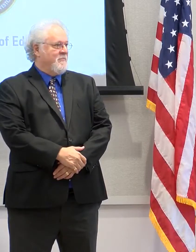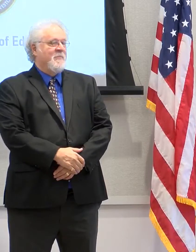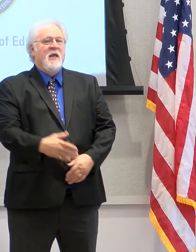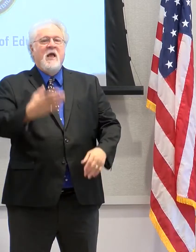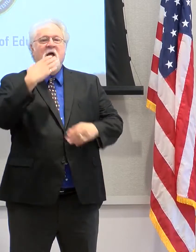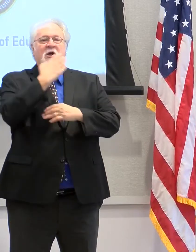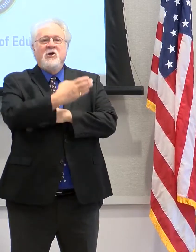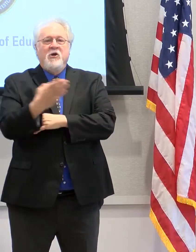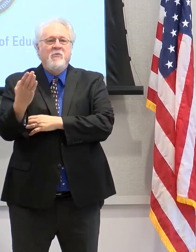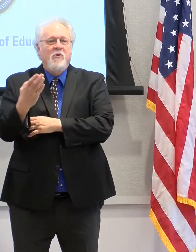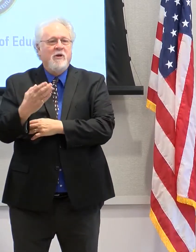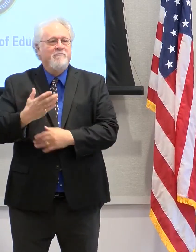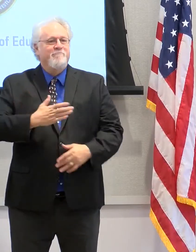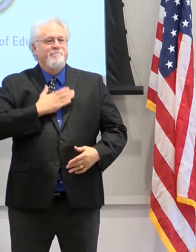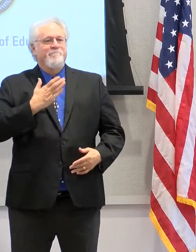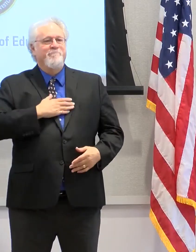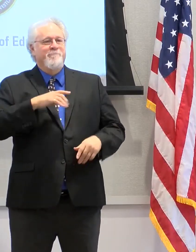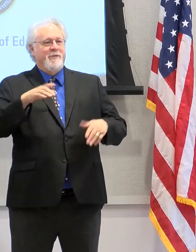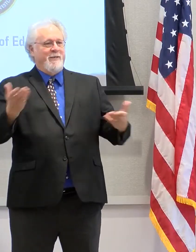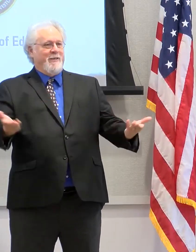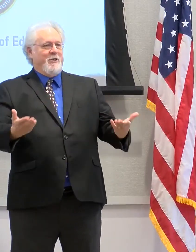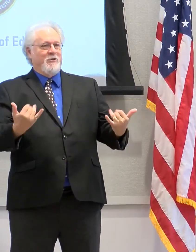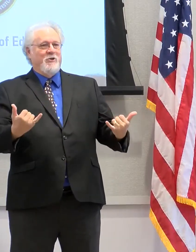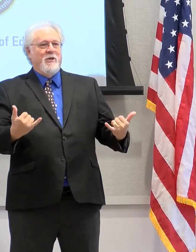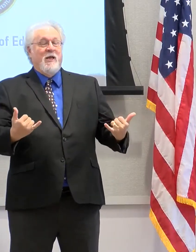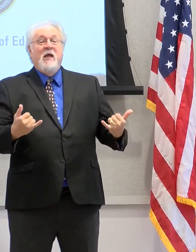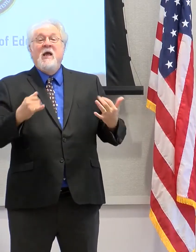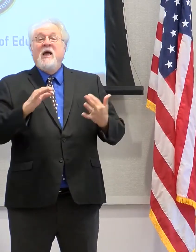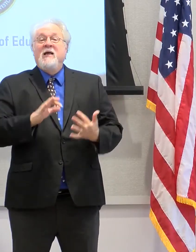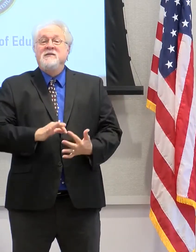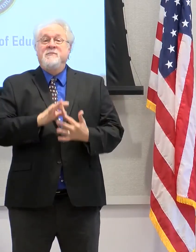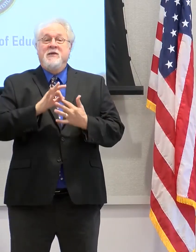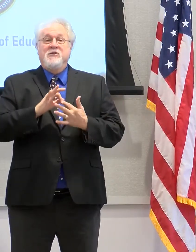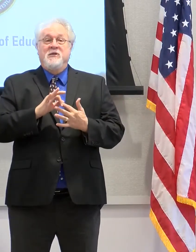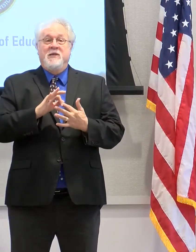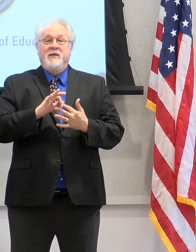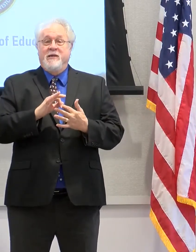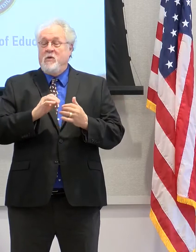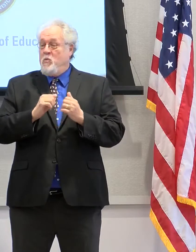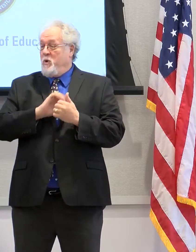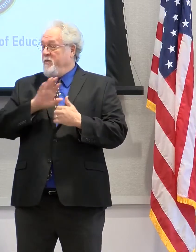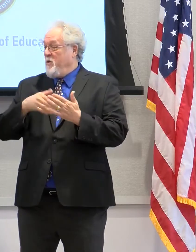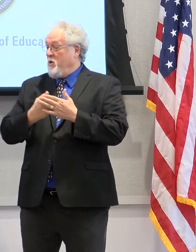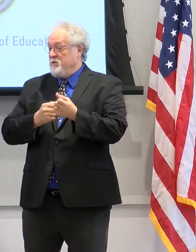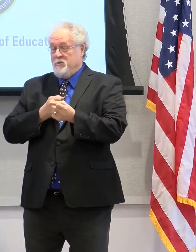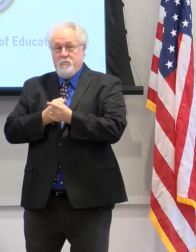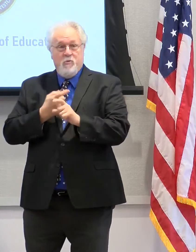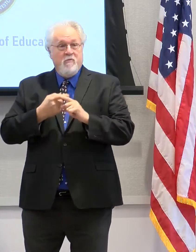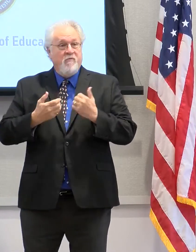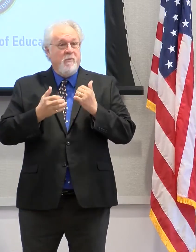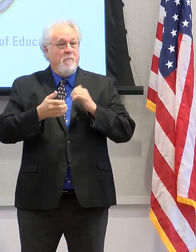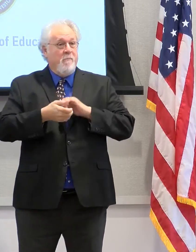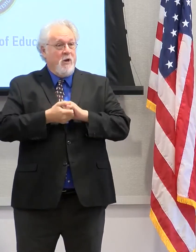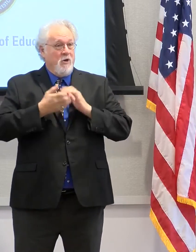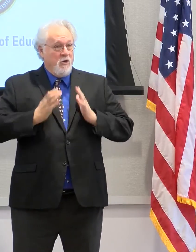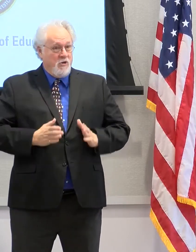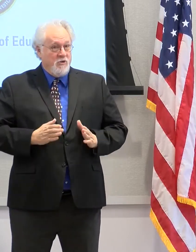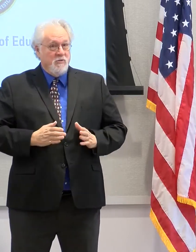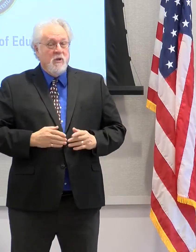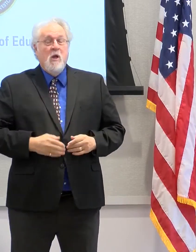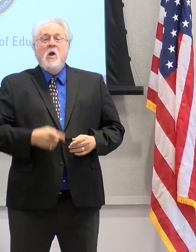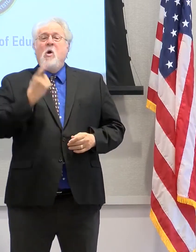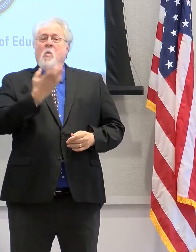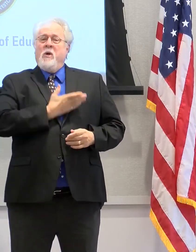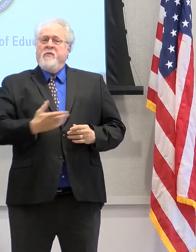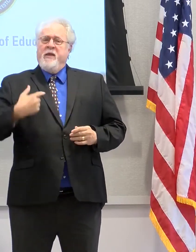Good morning. It's a pleasure to be here today, and especially in light of all the support from our partners. One of the things that, you know, I'm